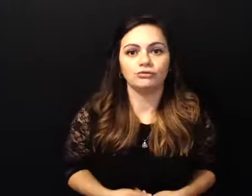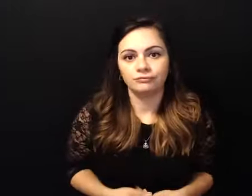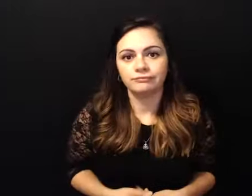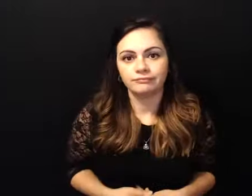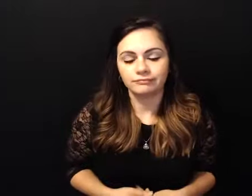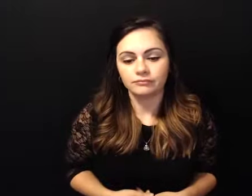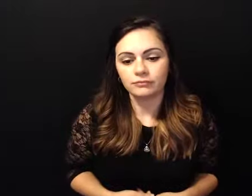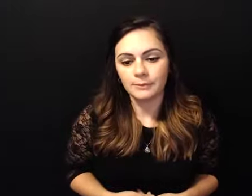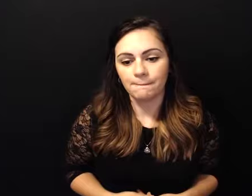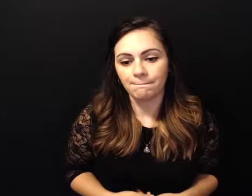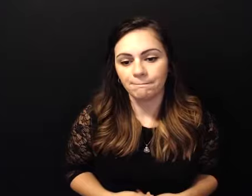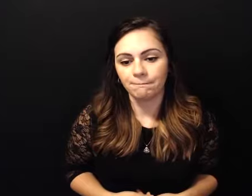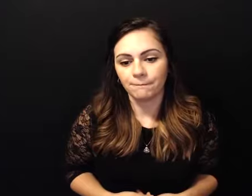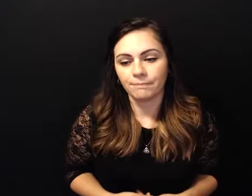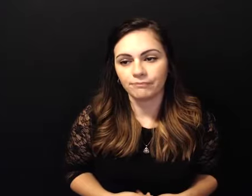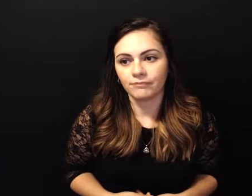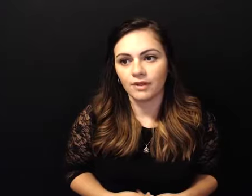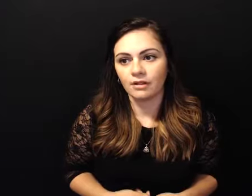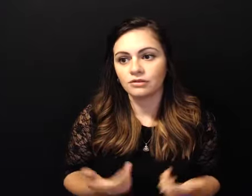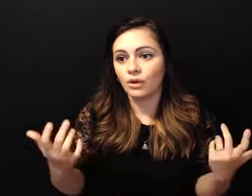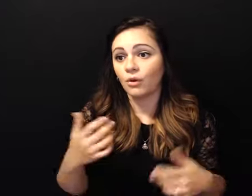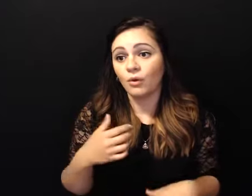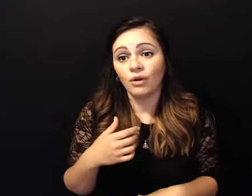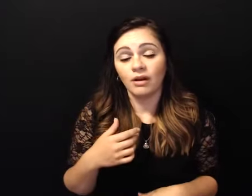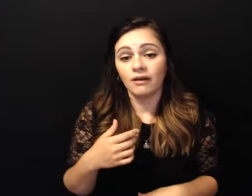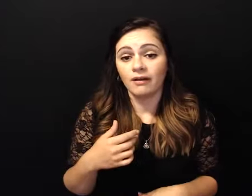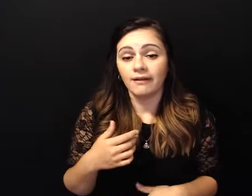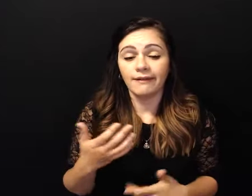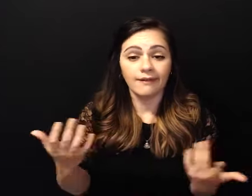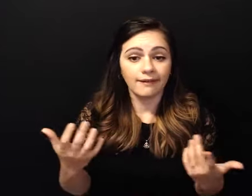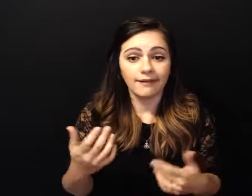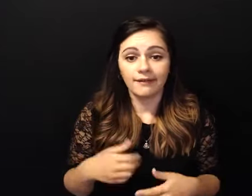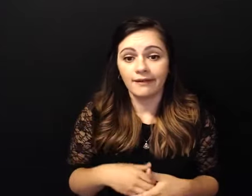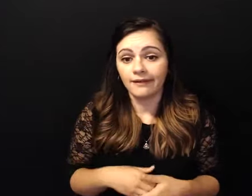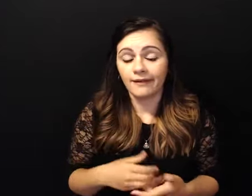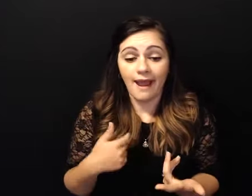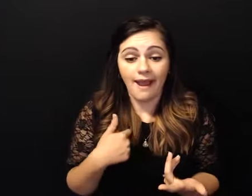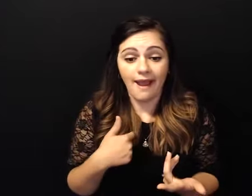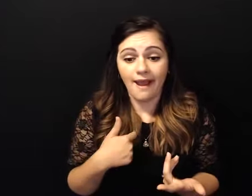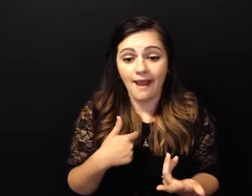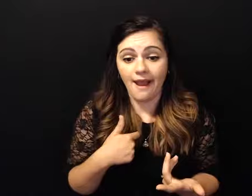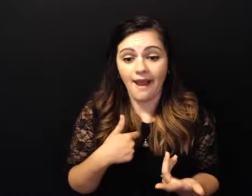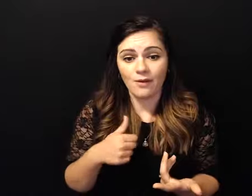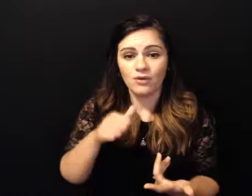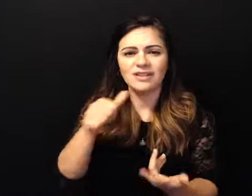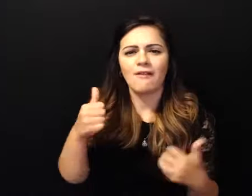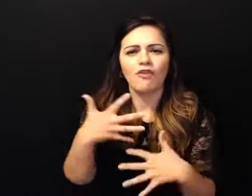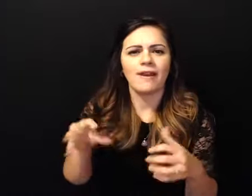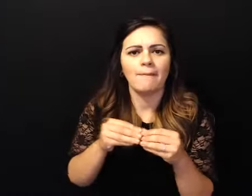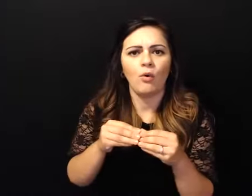uh encountered you know uh a not great so great childhood and i wanted to do that every moment